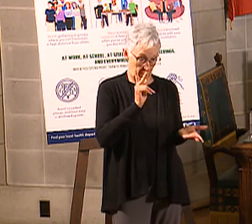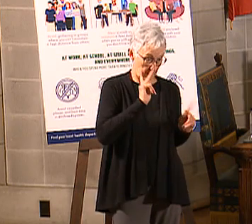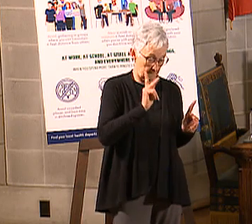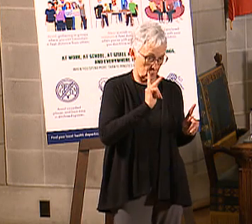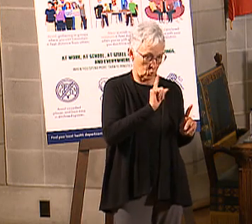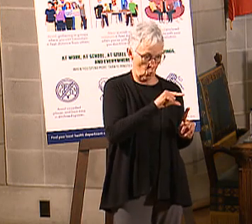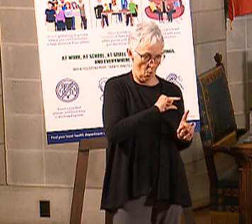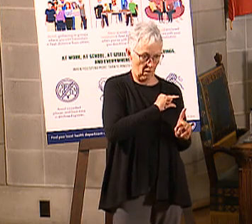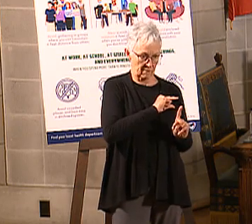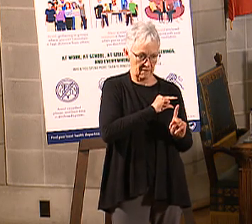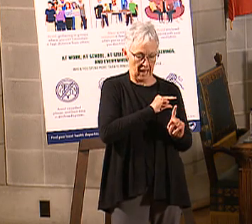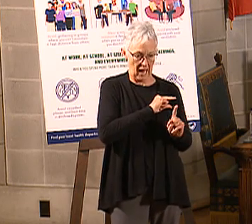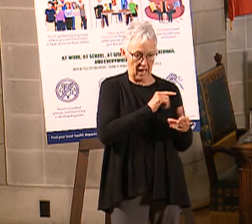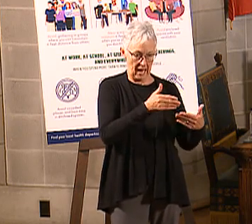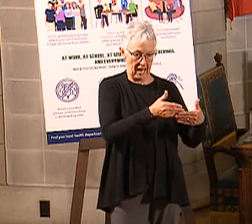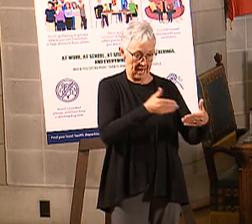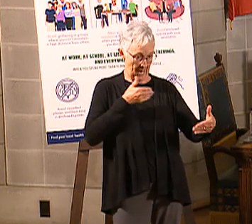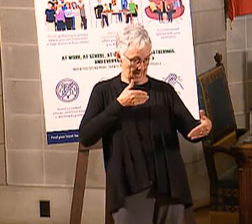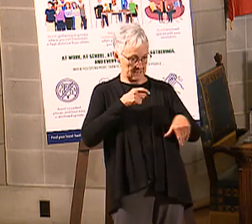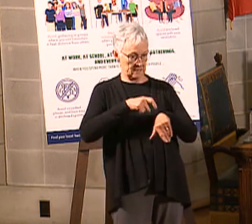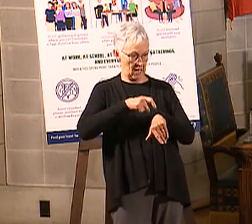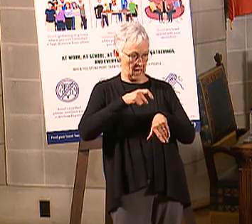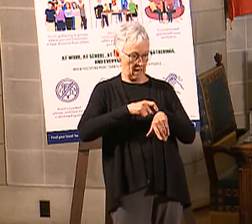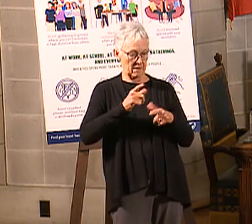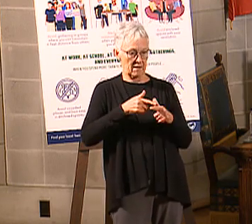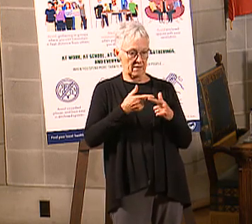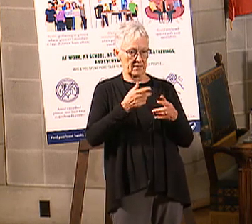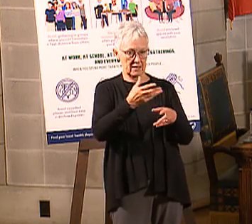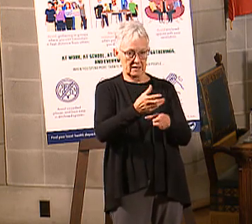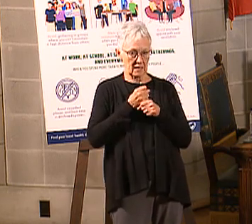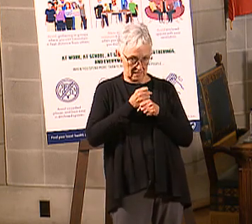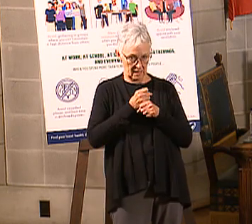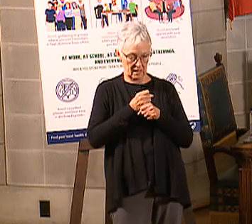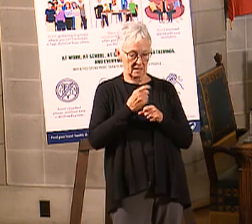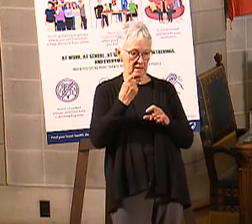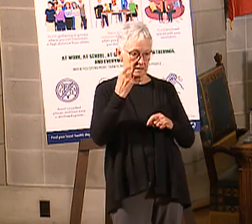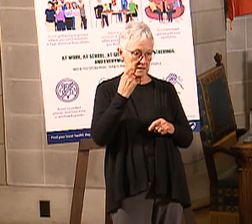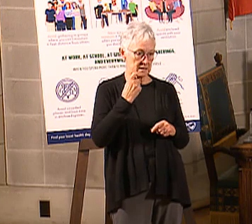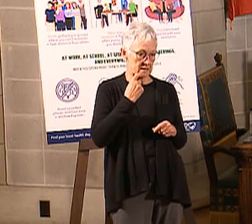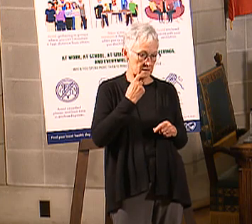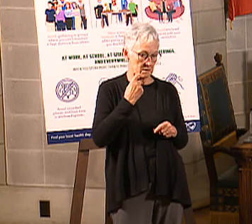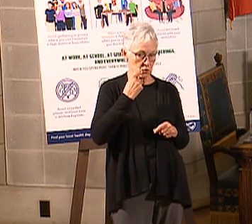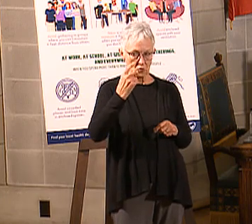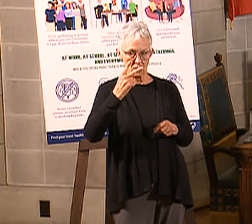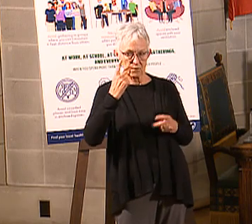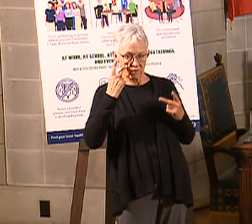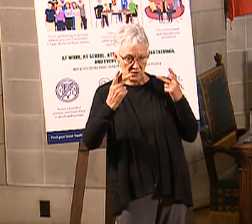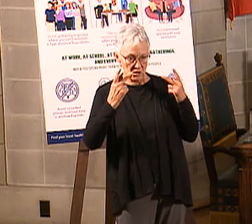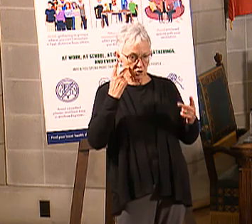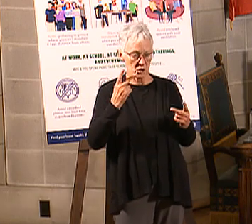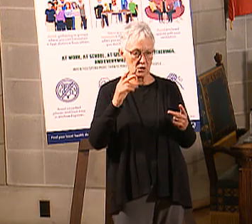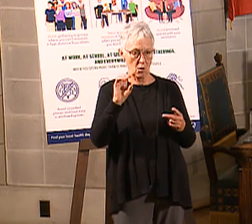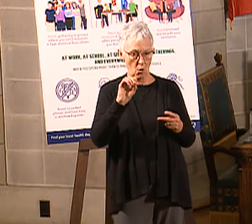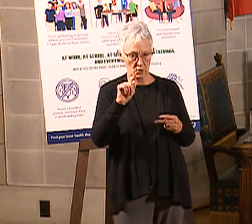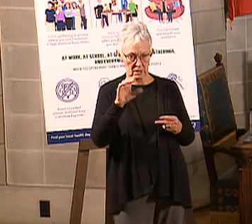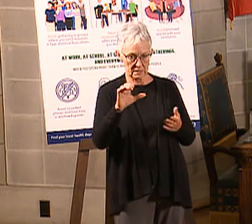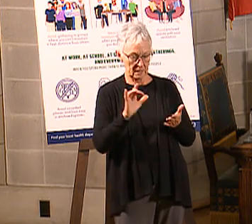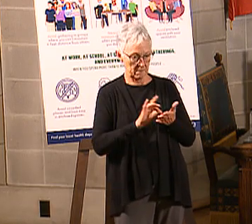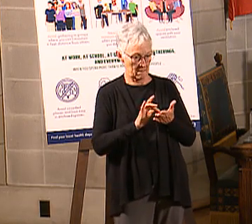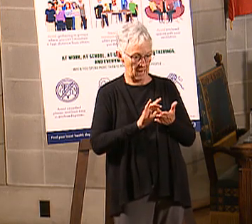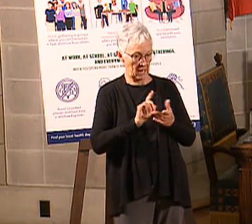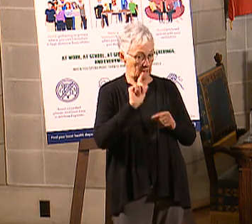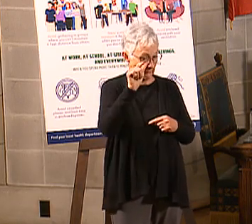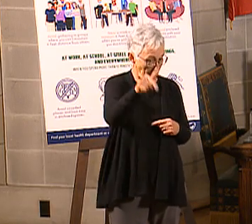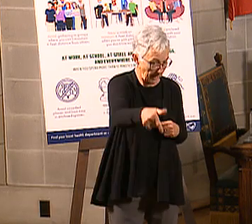ahead of time and then begin to get the dental vision over-the-counter drugs April 1st? Or they qualify April 1st for a later date of implementation? And I'm going to